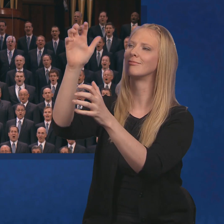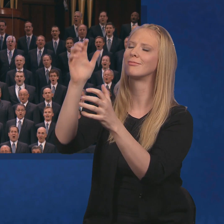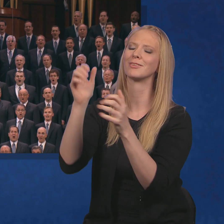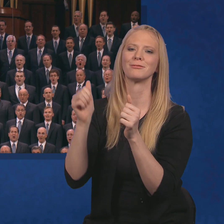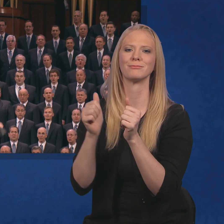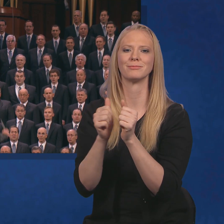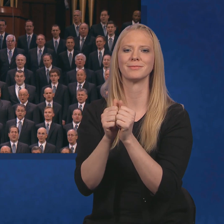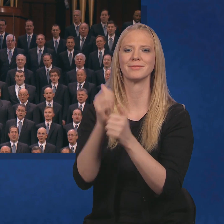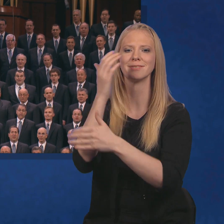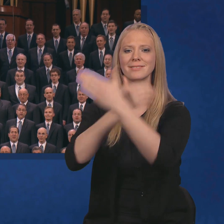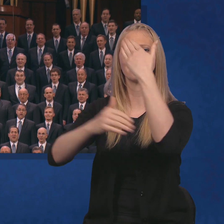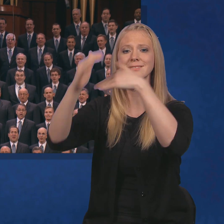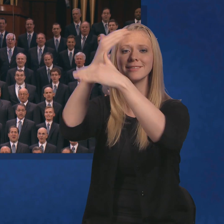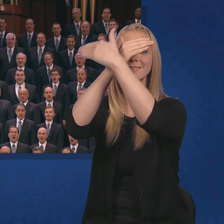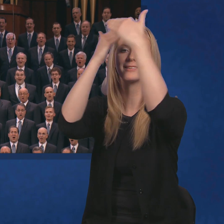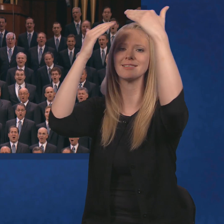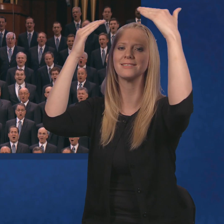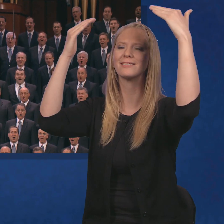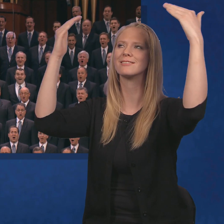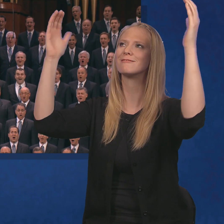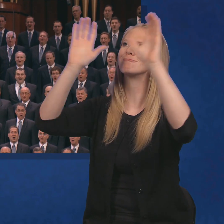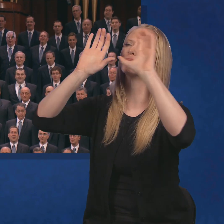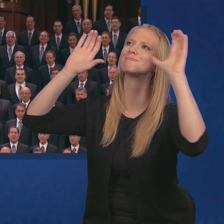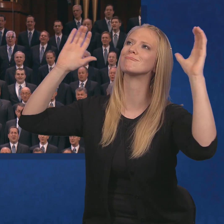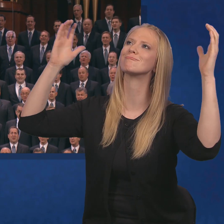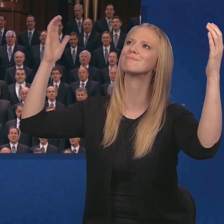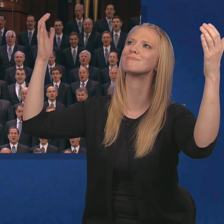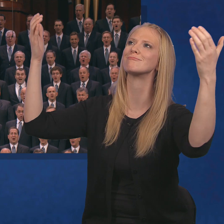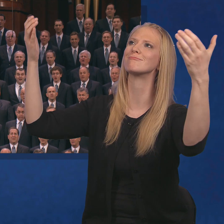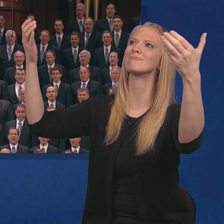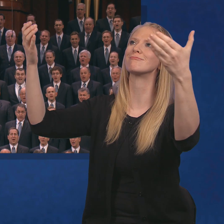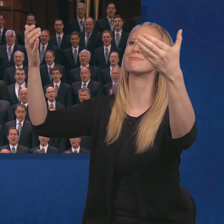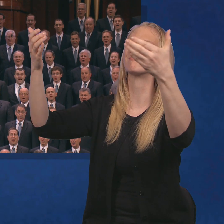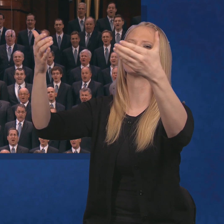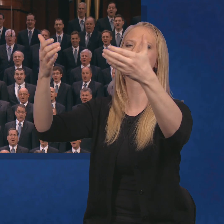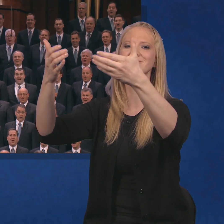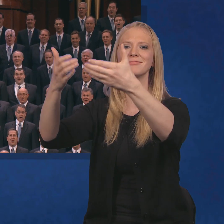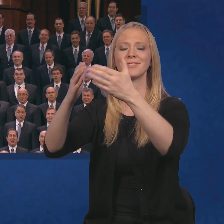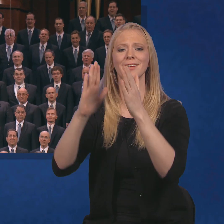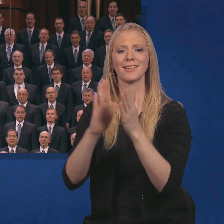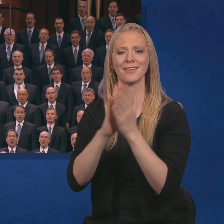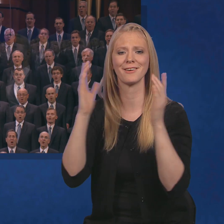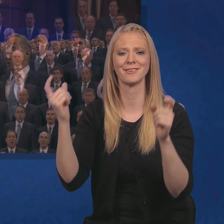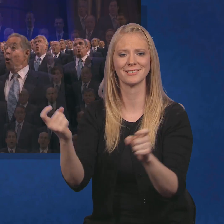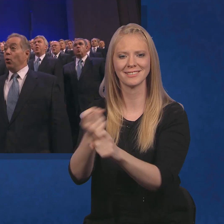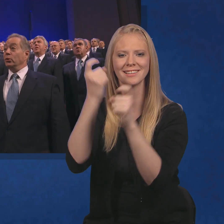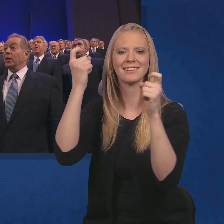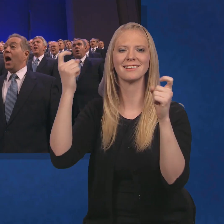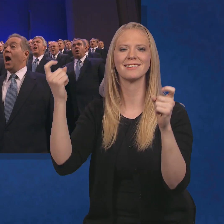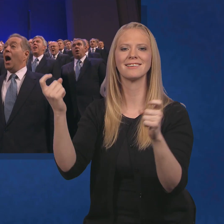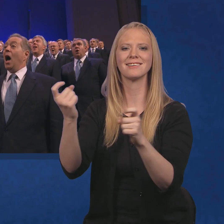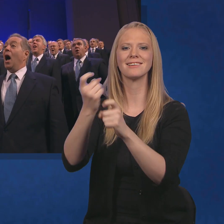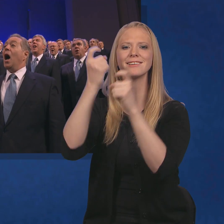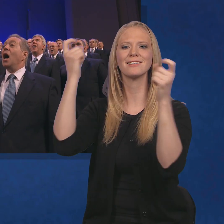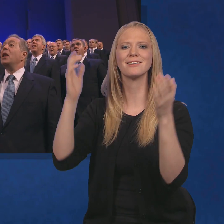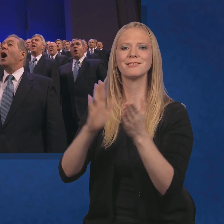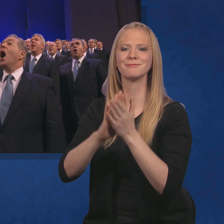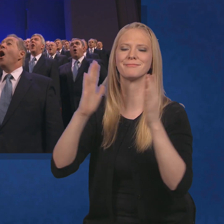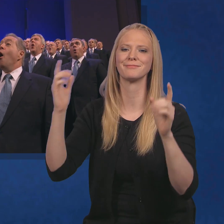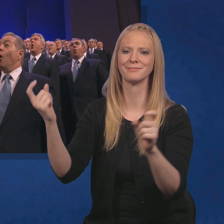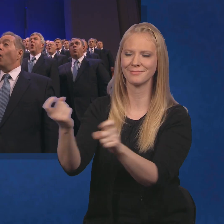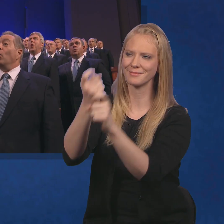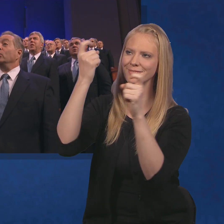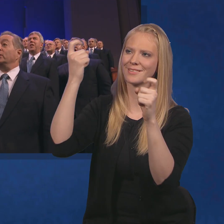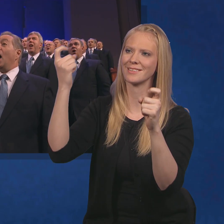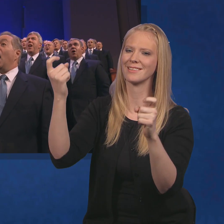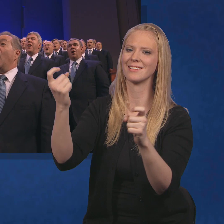shout with the armies of heaven. Hosanna,